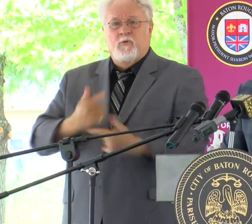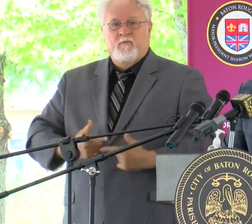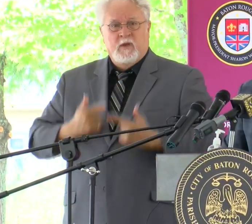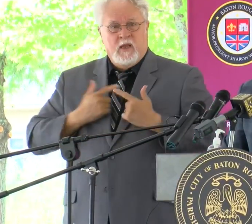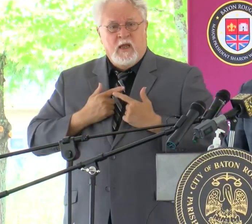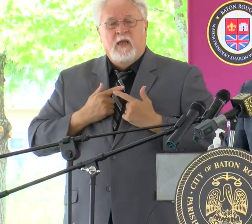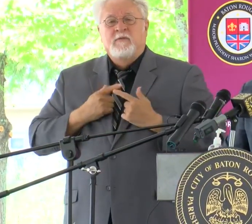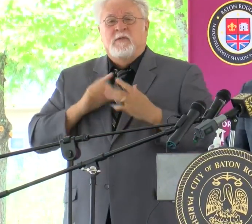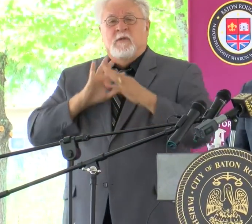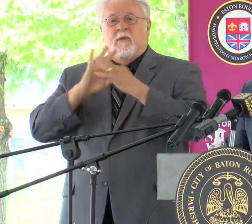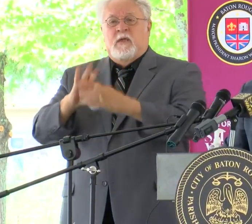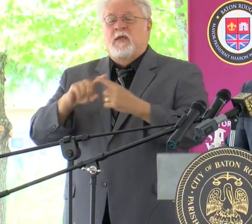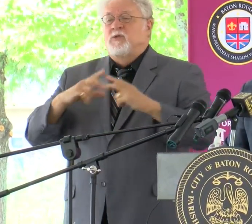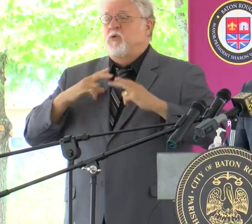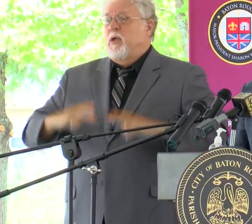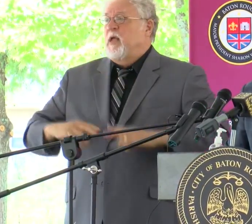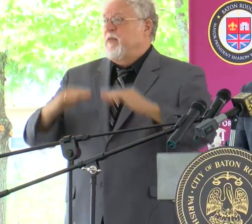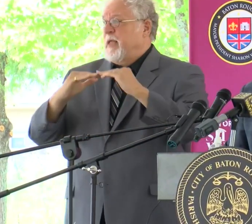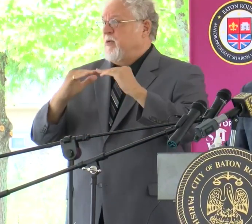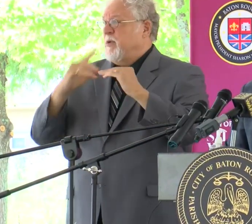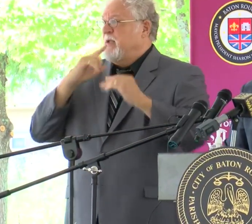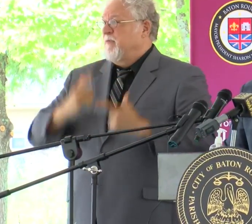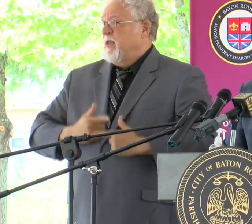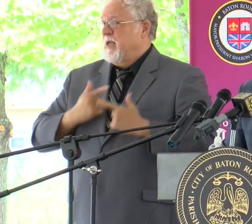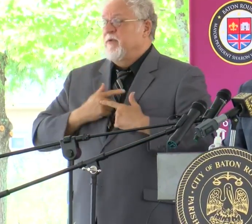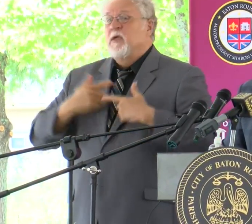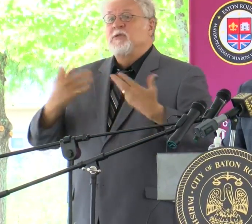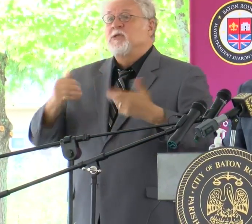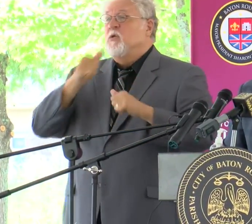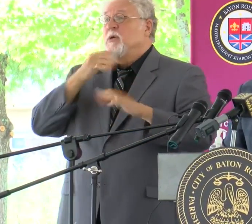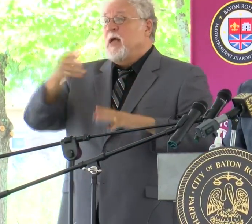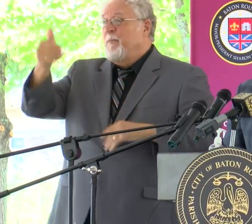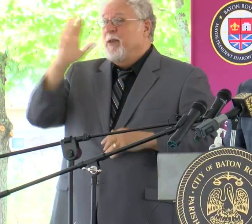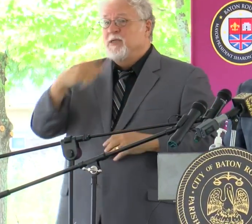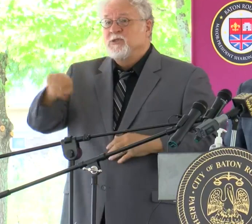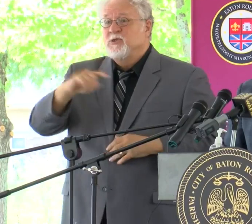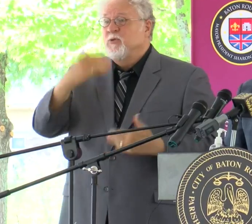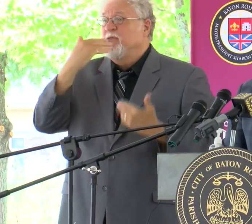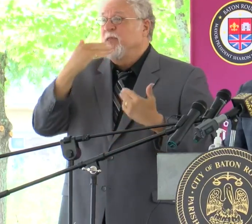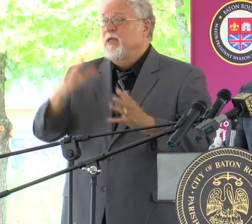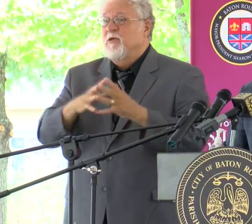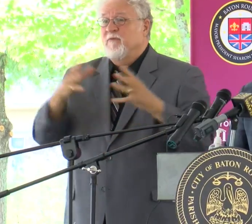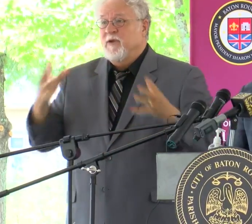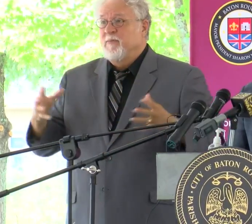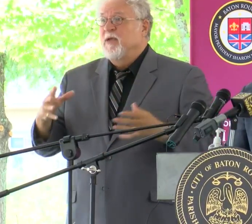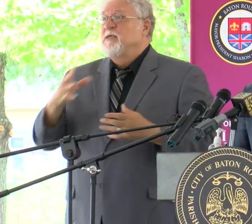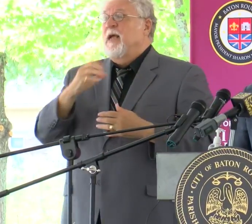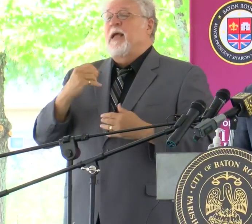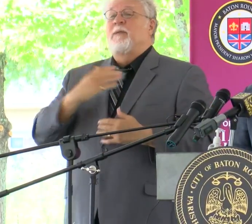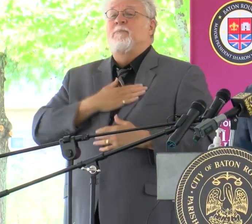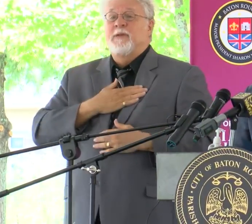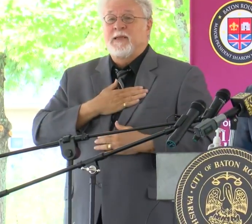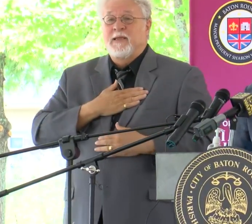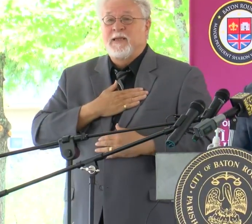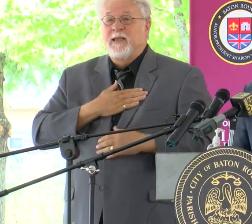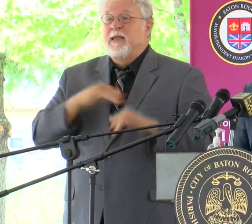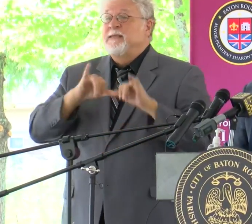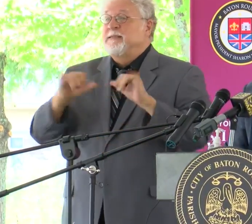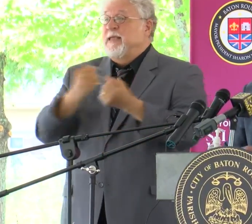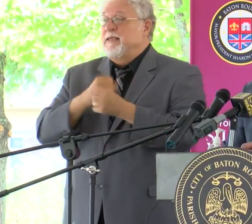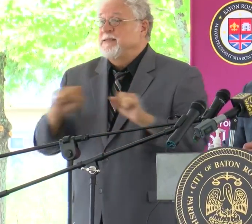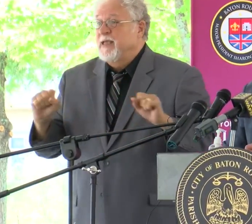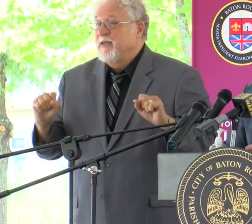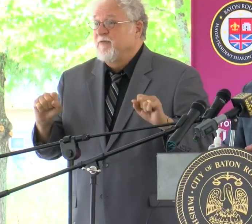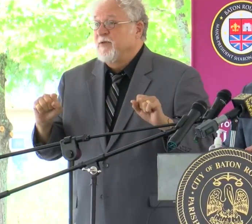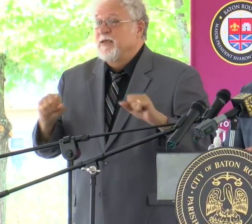relates to the health equity and quality of life. So God bless you. Thank you all very much. And please, stay safe